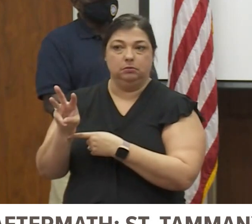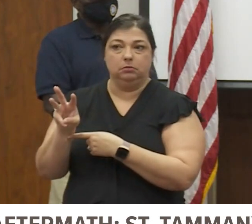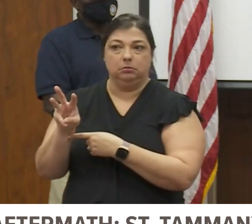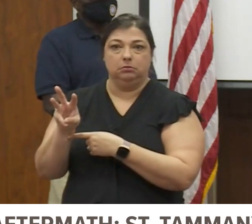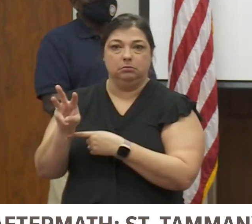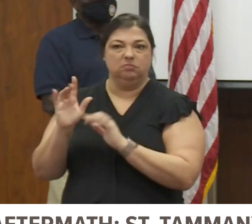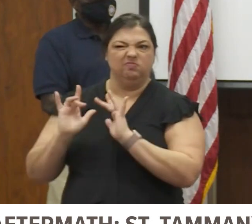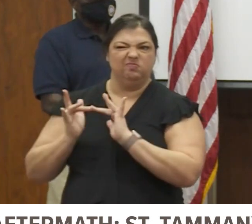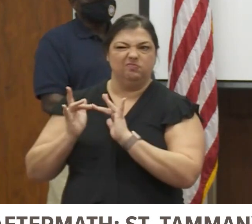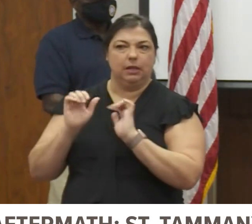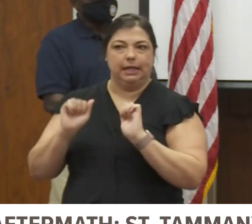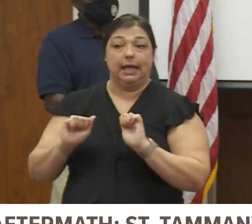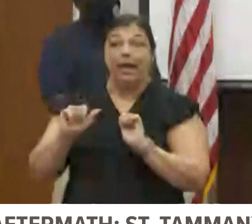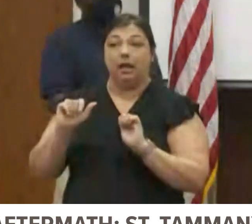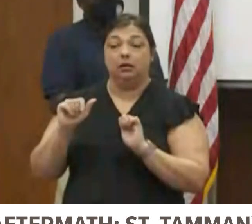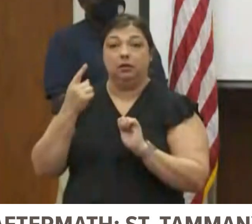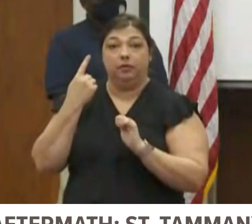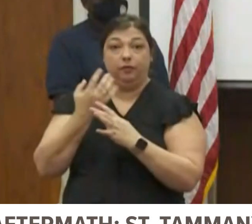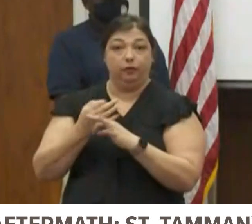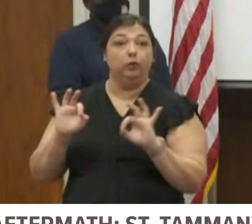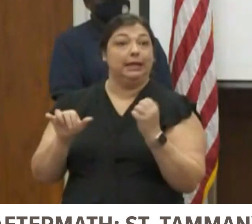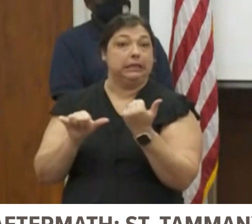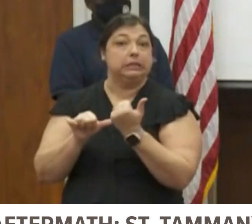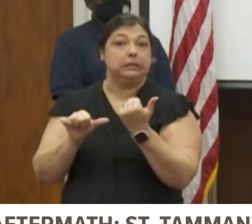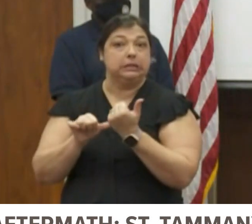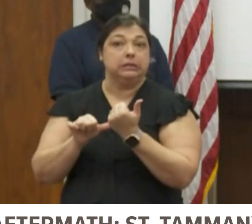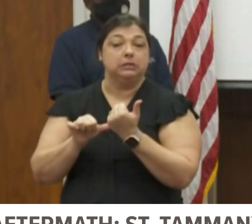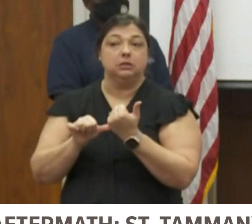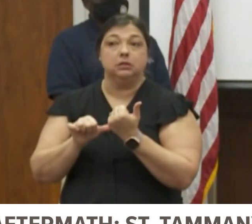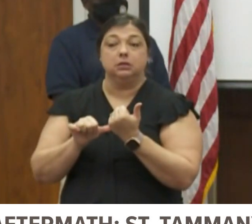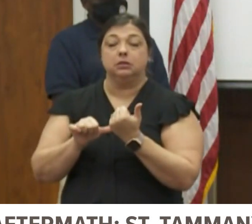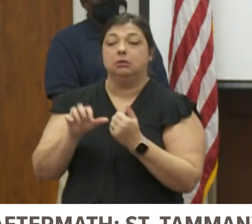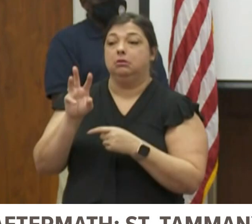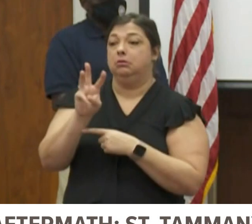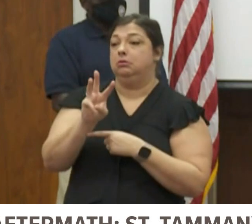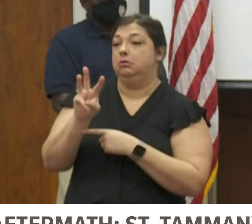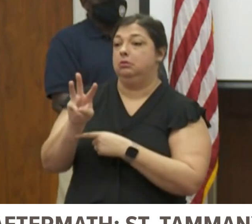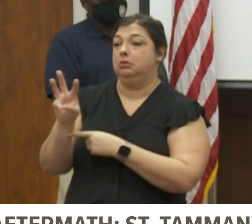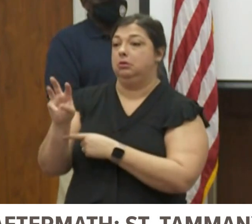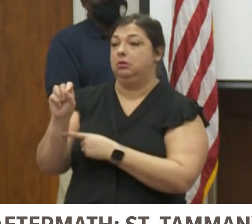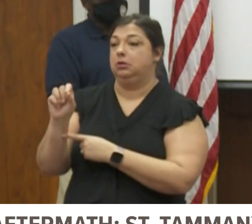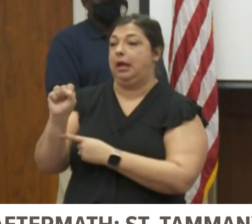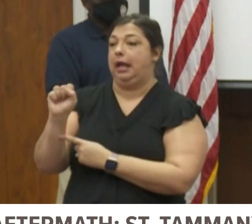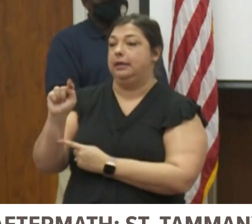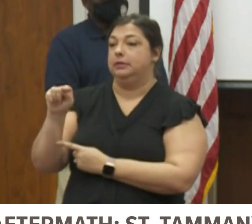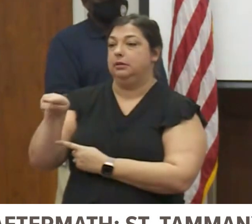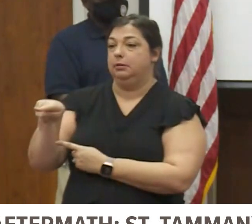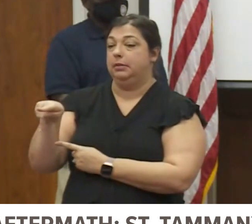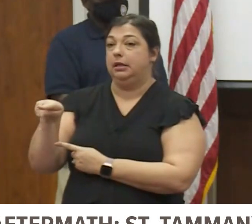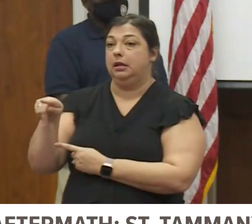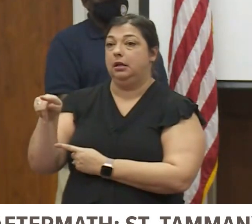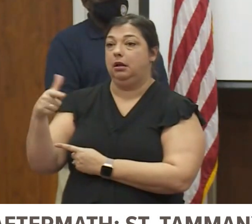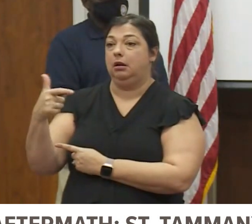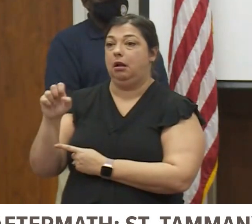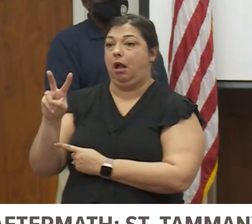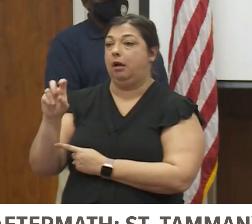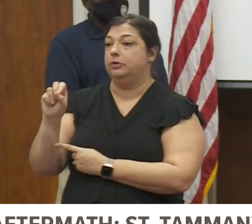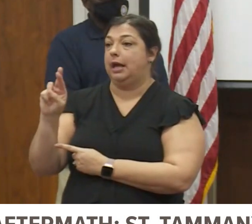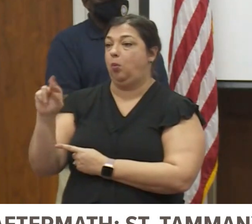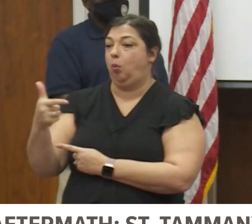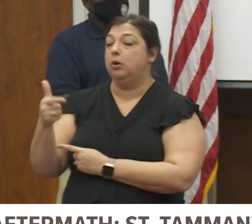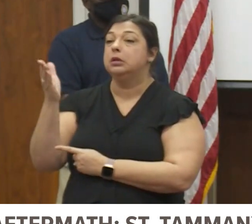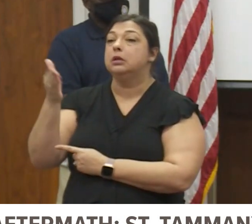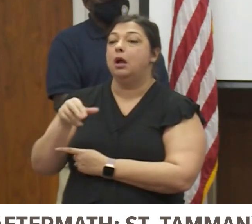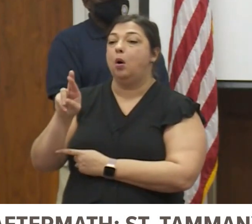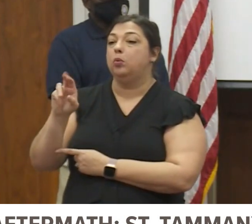people can, if they have free help, free assistance, they can go to stpgov.org slash recovery.